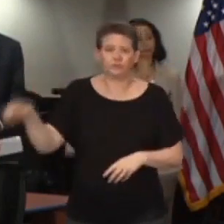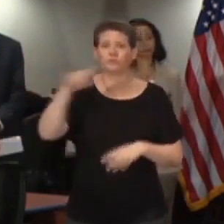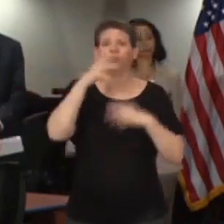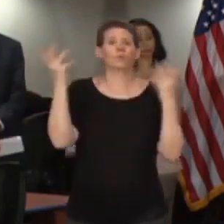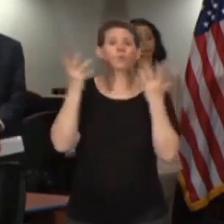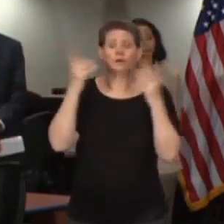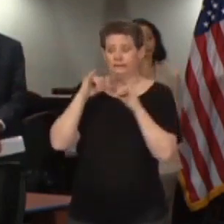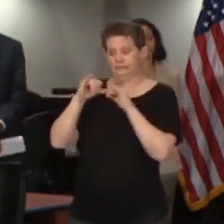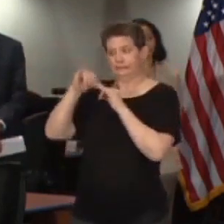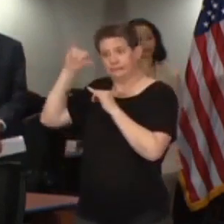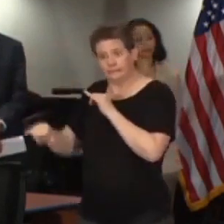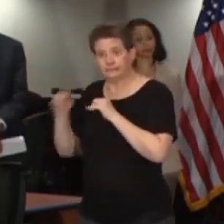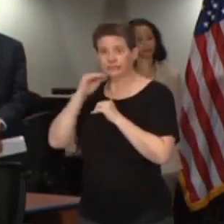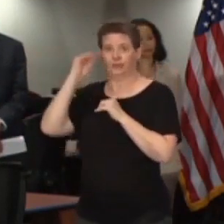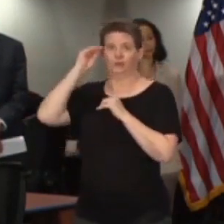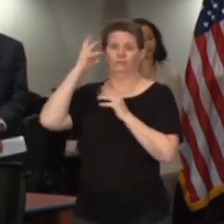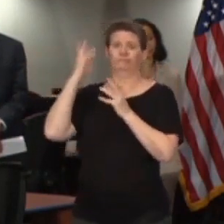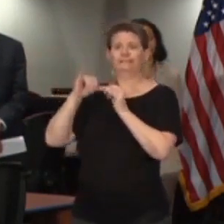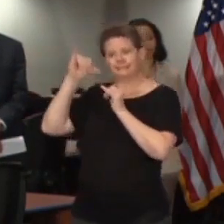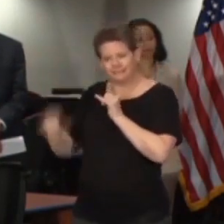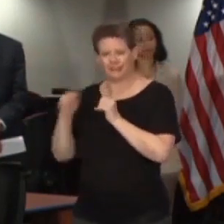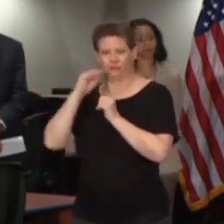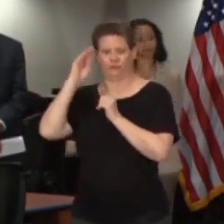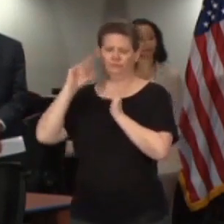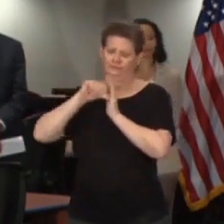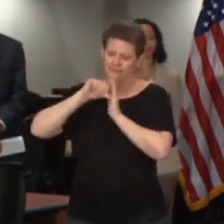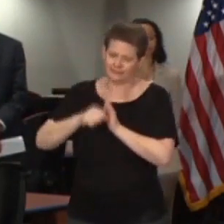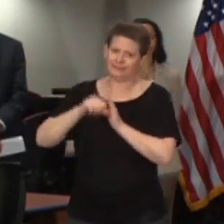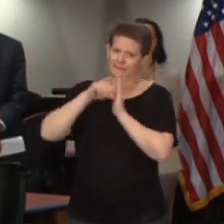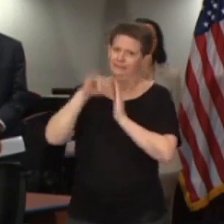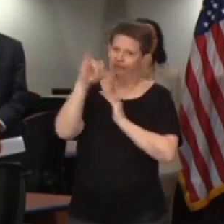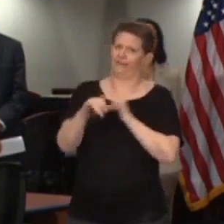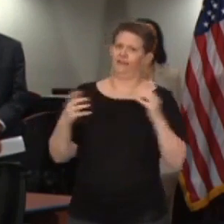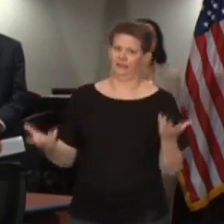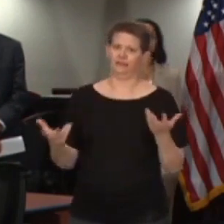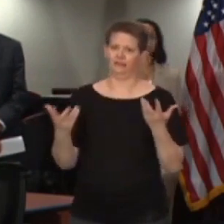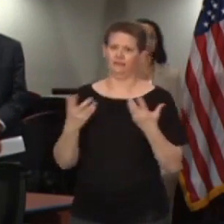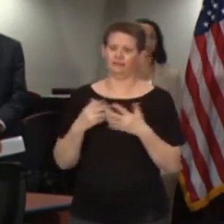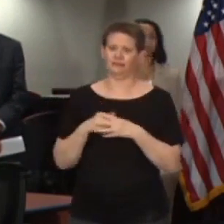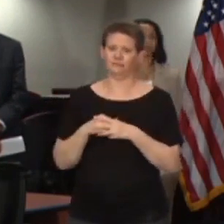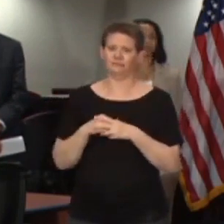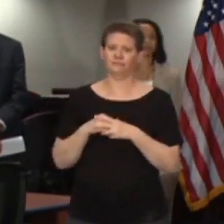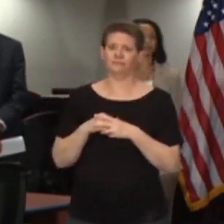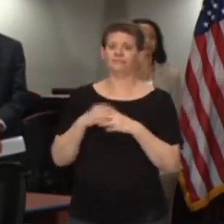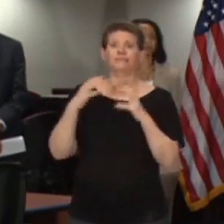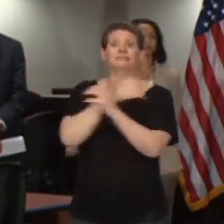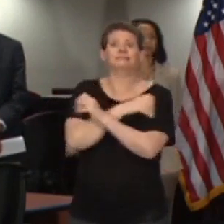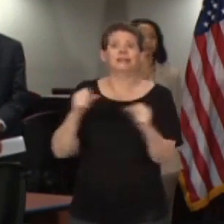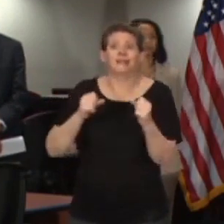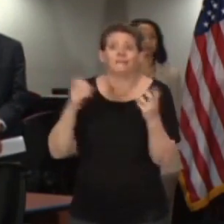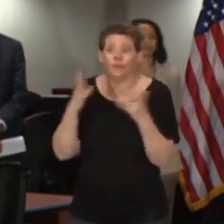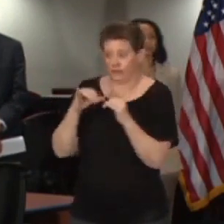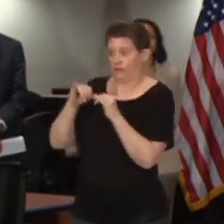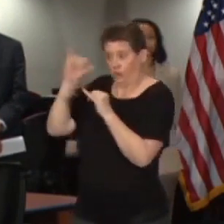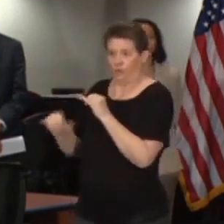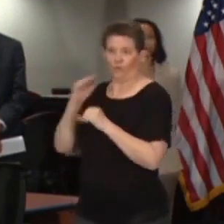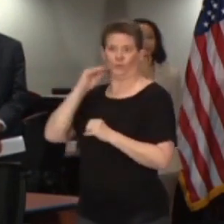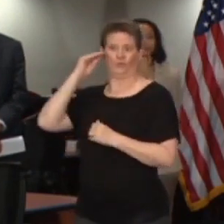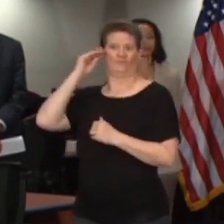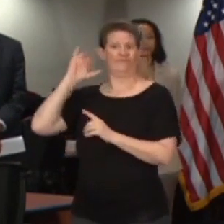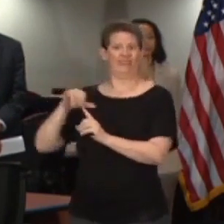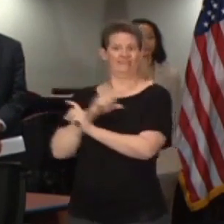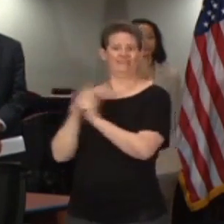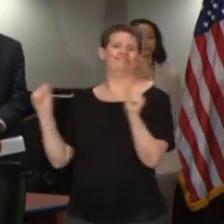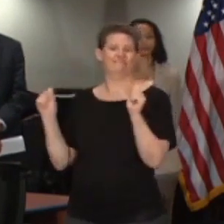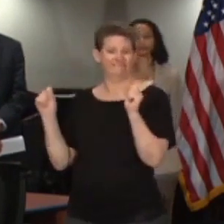home, stay home. We've emphasized that things are safer at home than anywhere else.